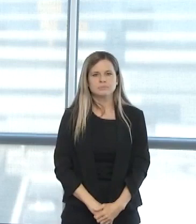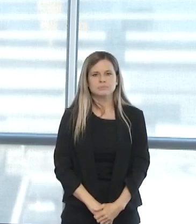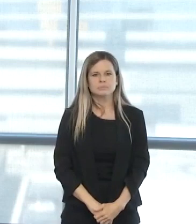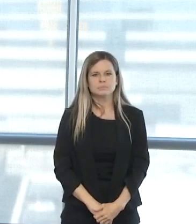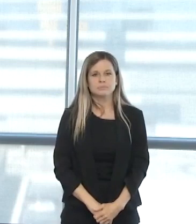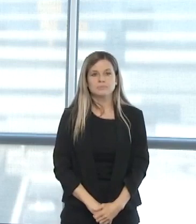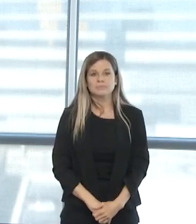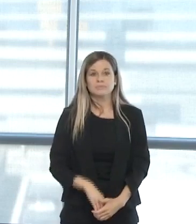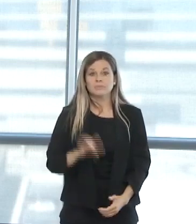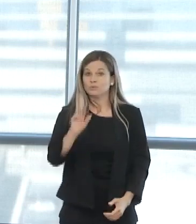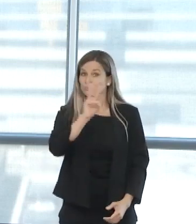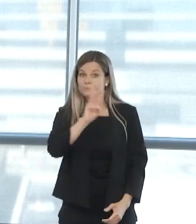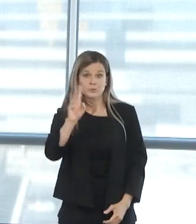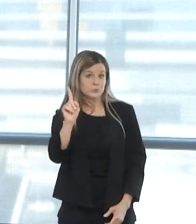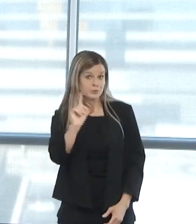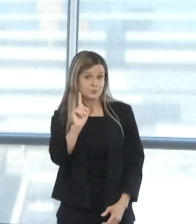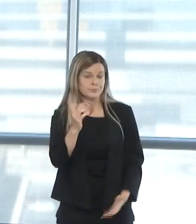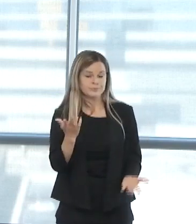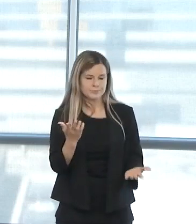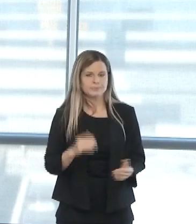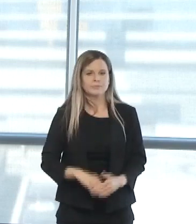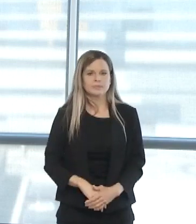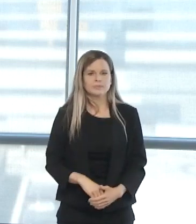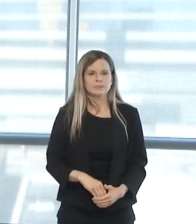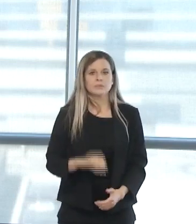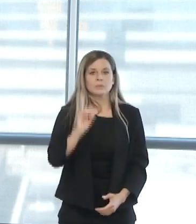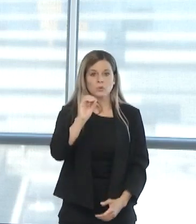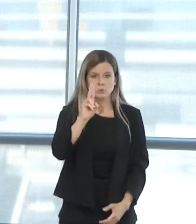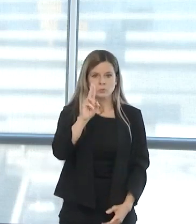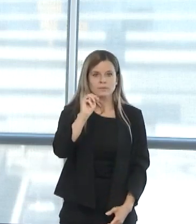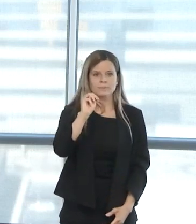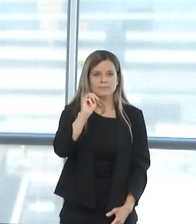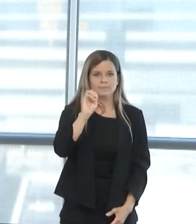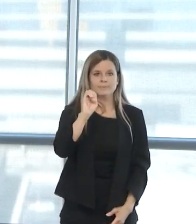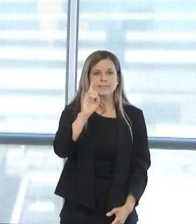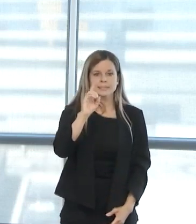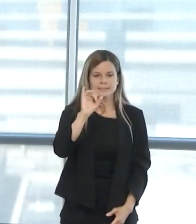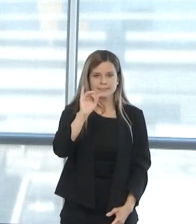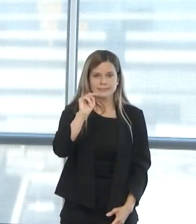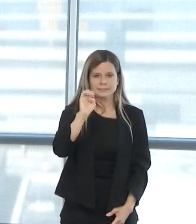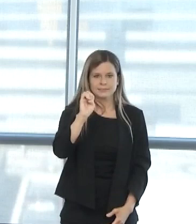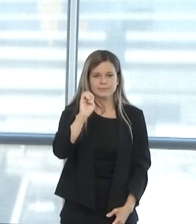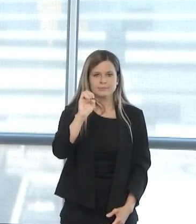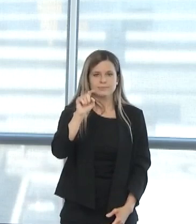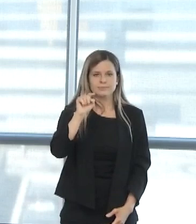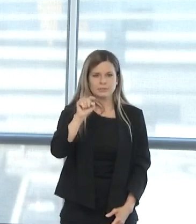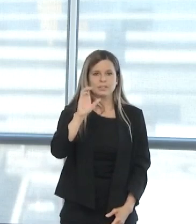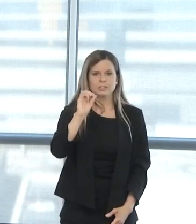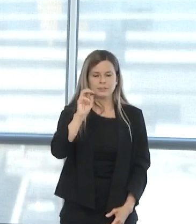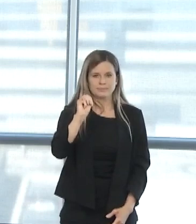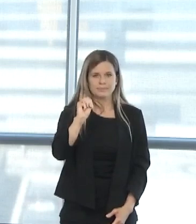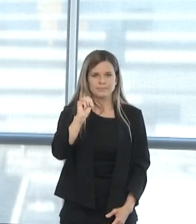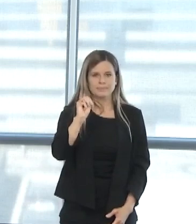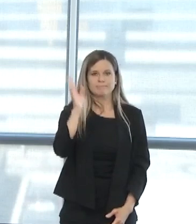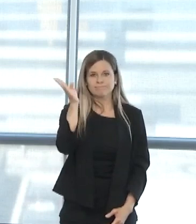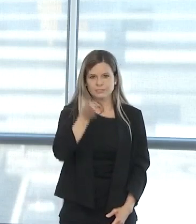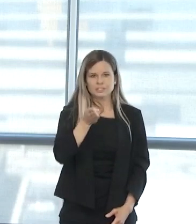That website is OUmedicine.com forward slash the challenge.